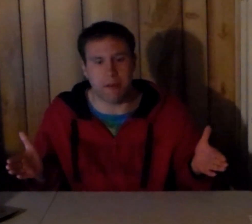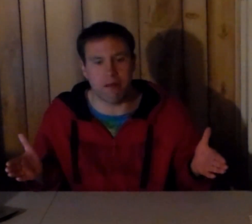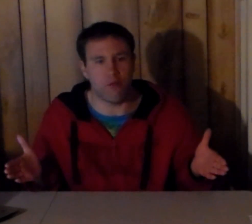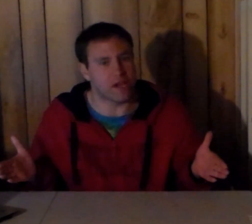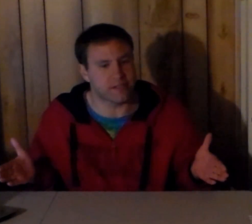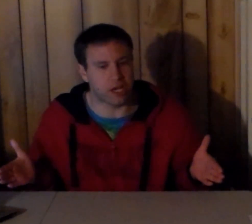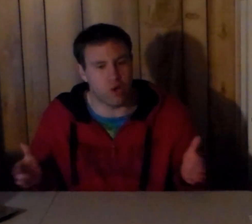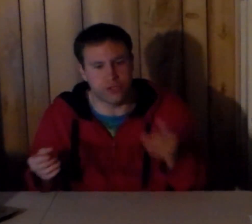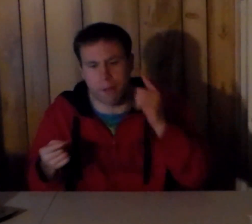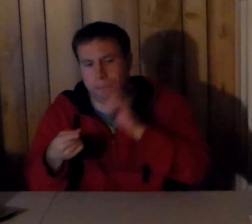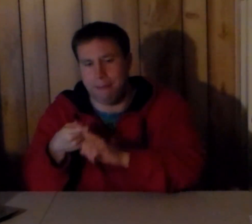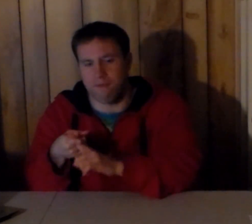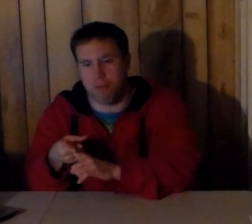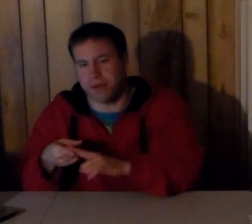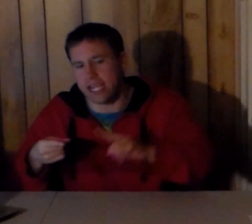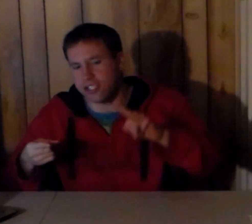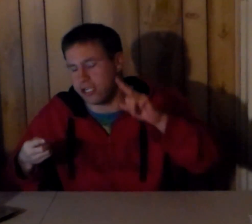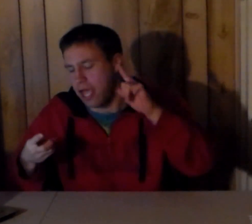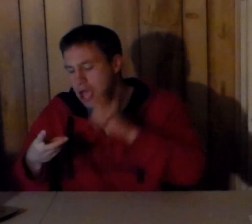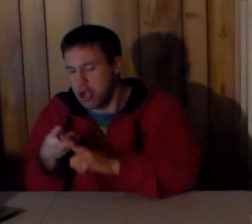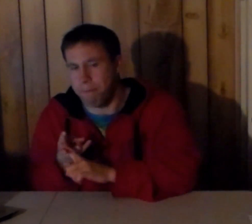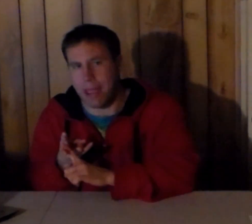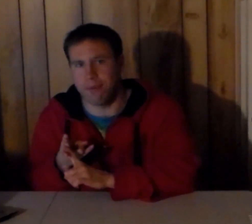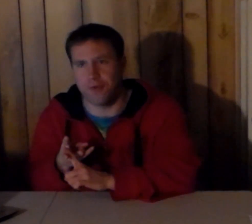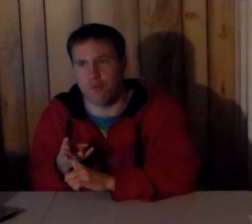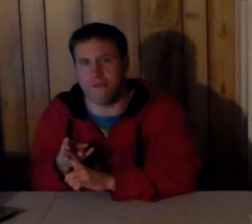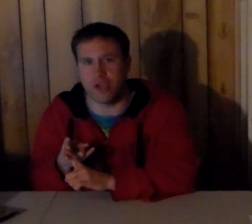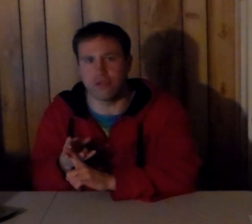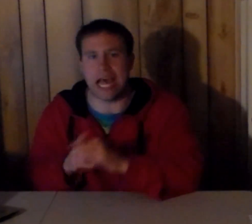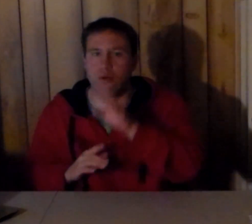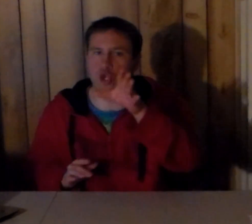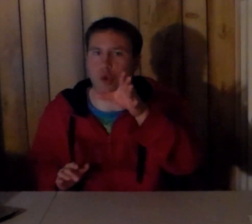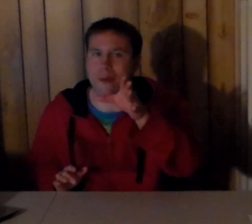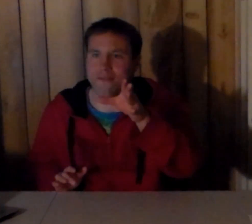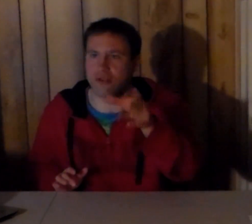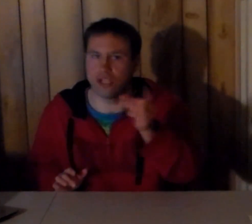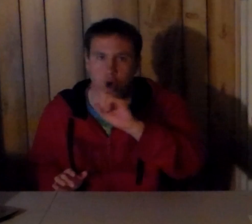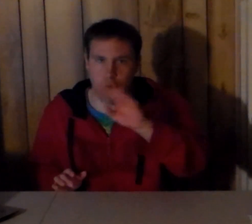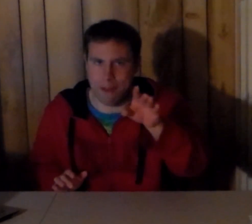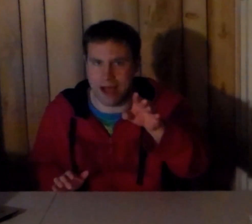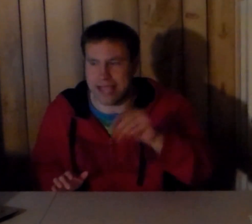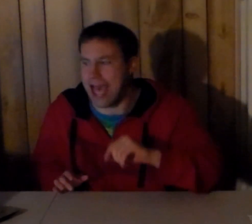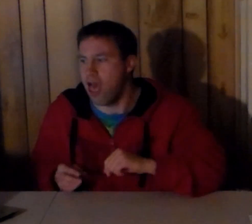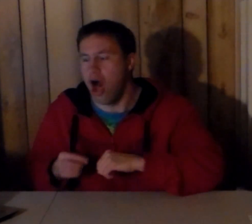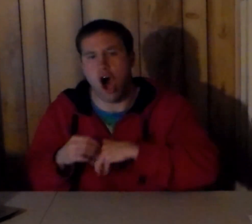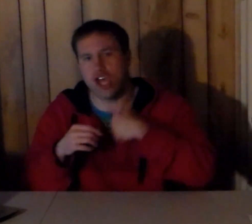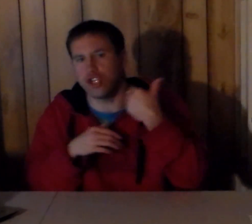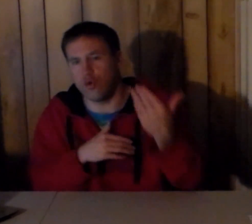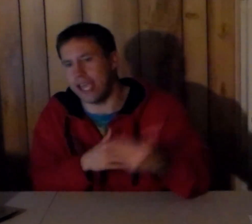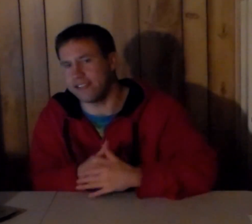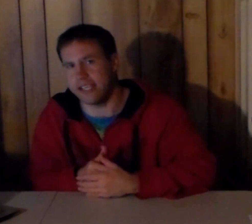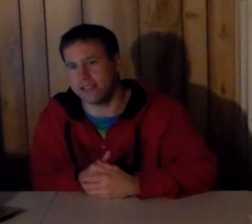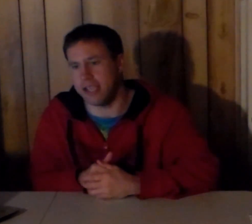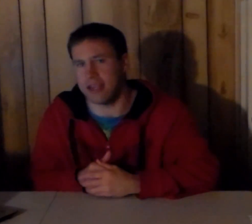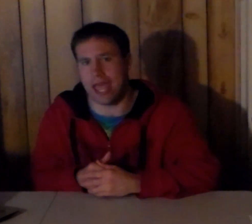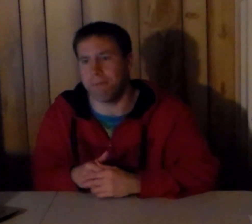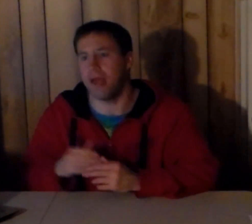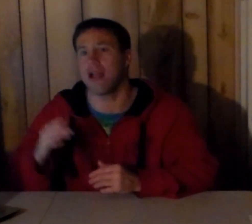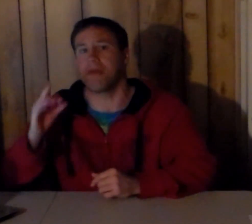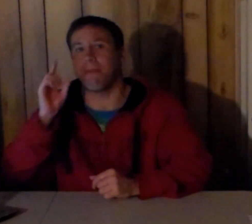wwe wrestling news your pay-per-view predictions your pay-per-view reviews i don't do raw reviews so don't worry about that all your 2k16 gameplay coming